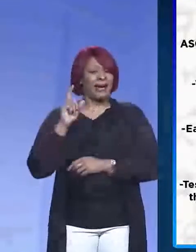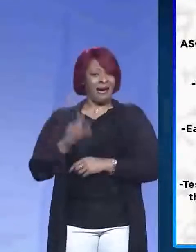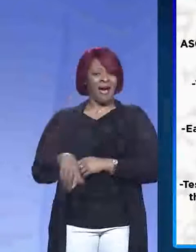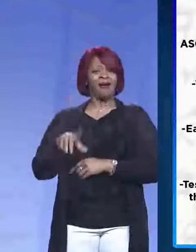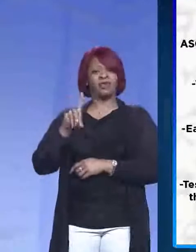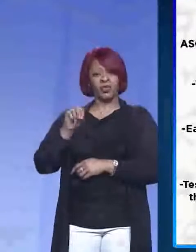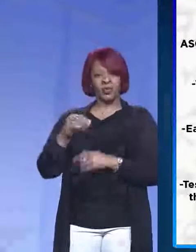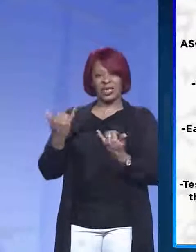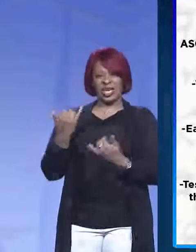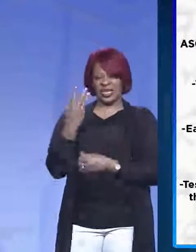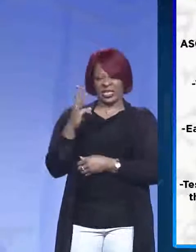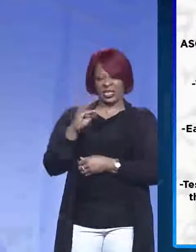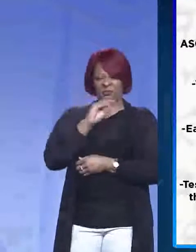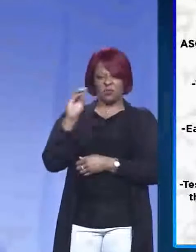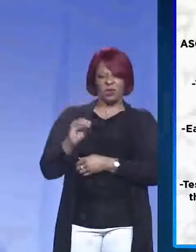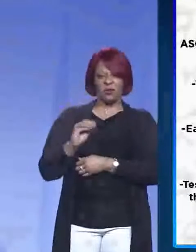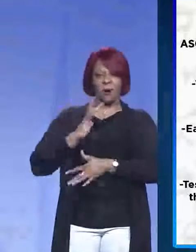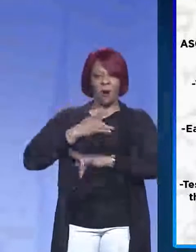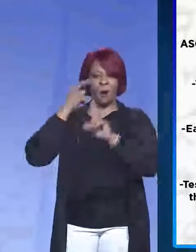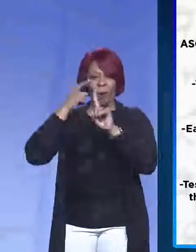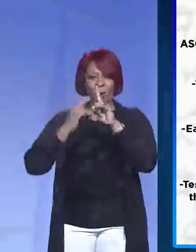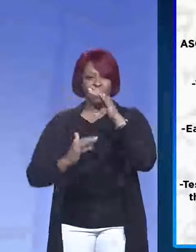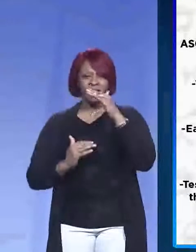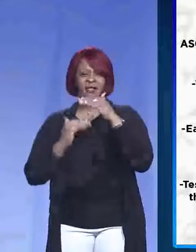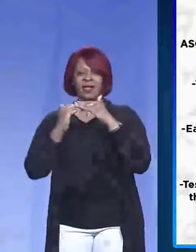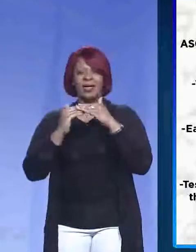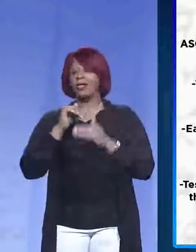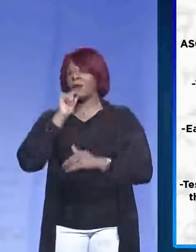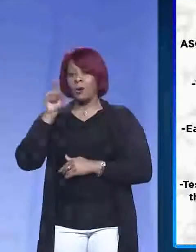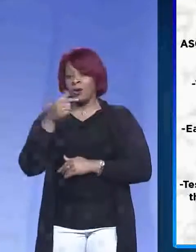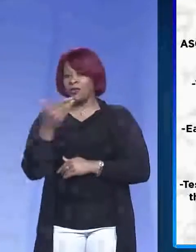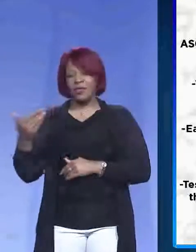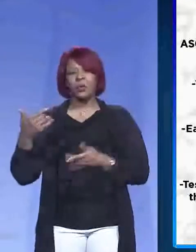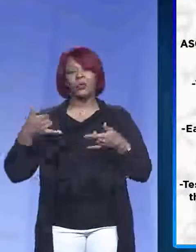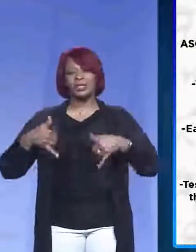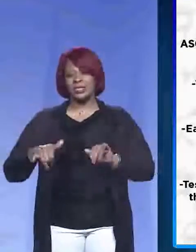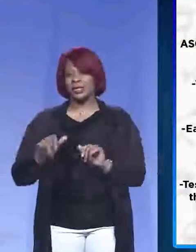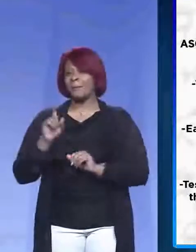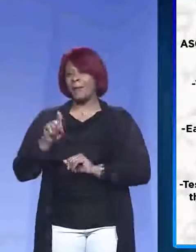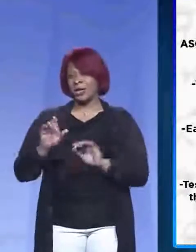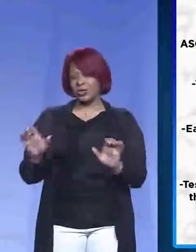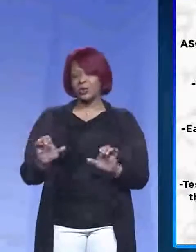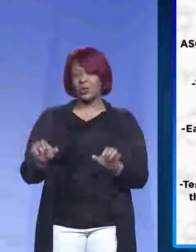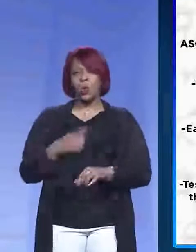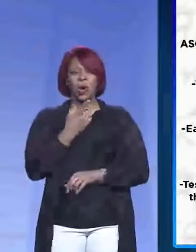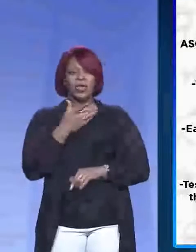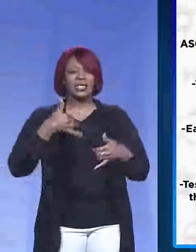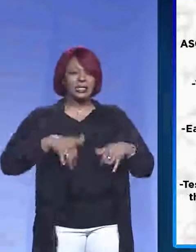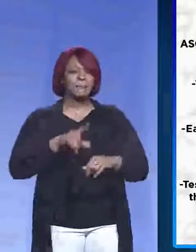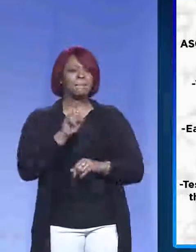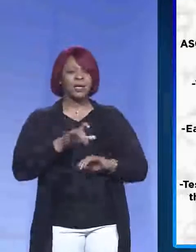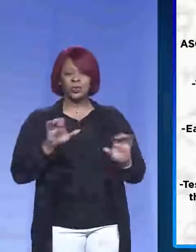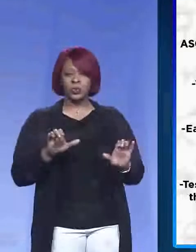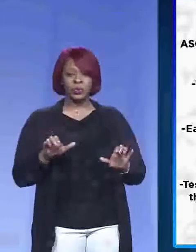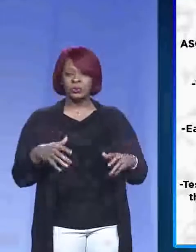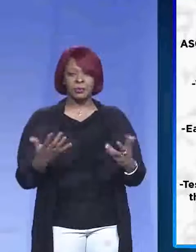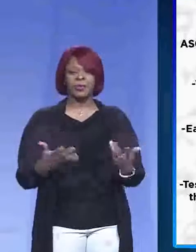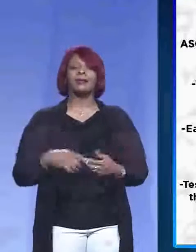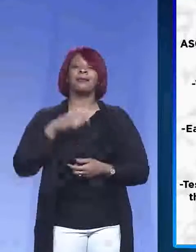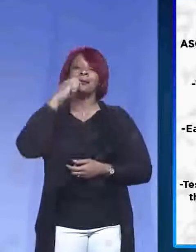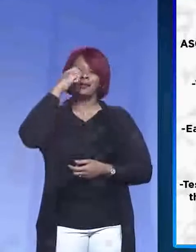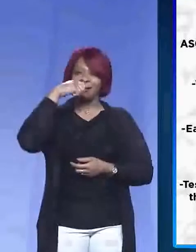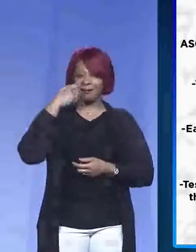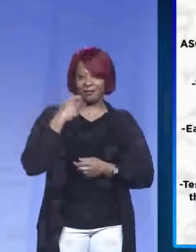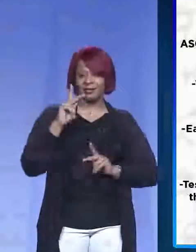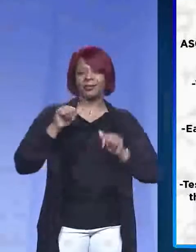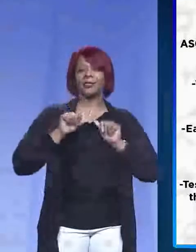we're at 16% of our goal. That's not the only thing that we still need to do. One of the things we still need to do is to test people.